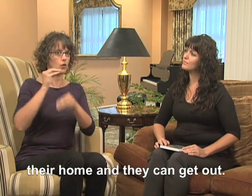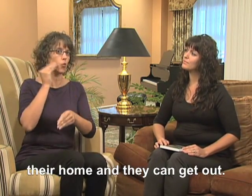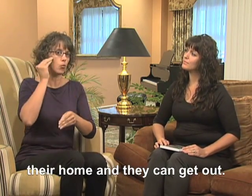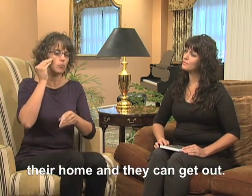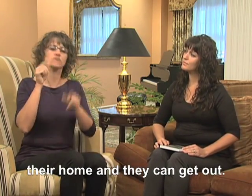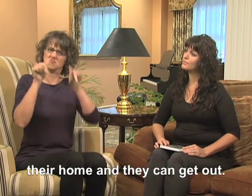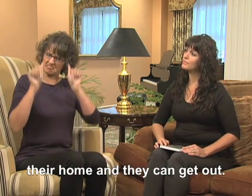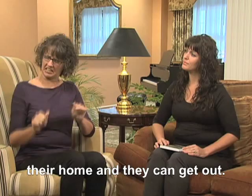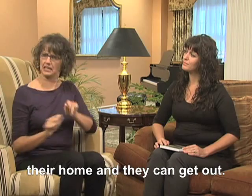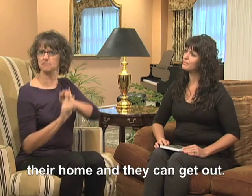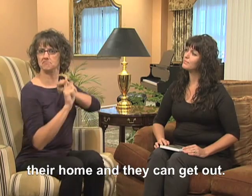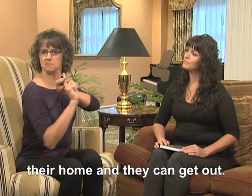get out.